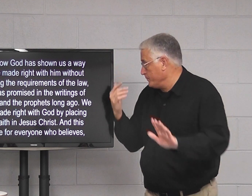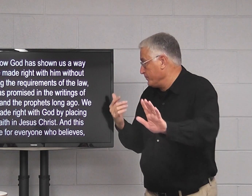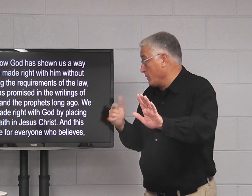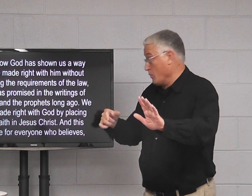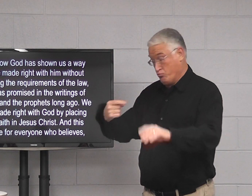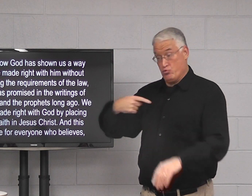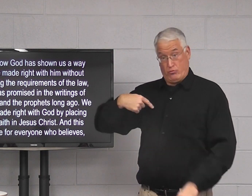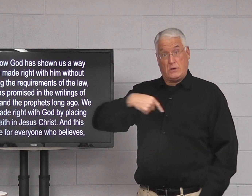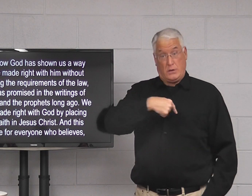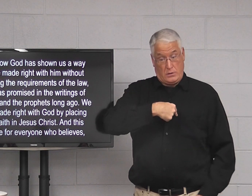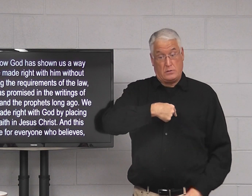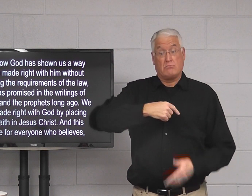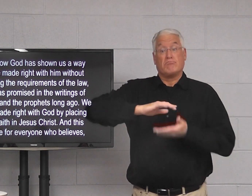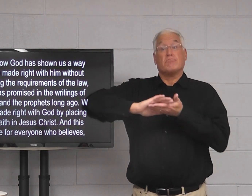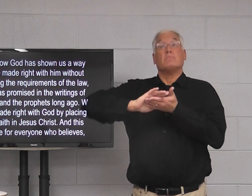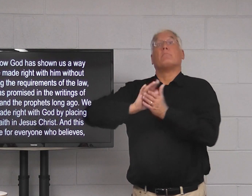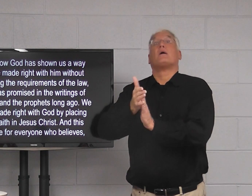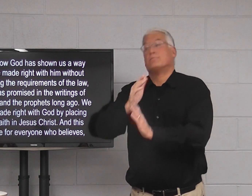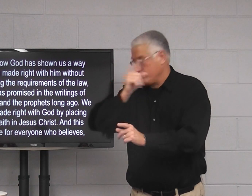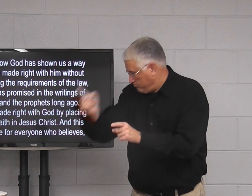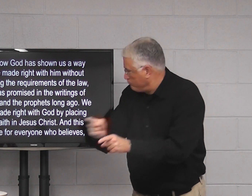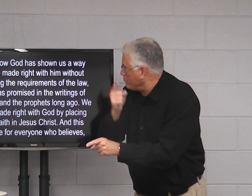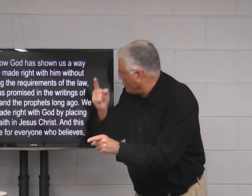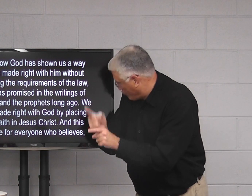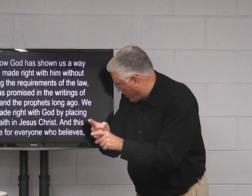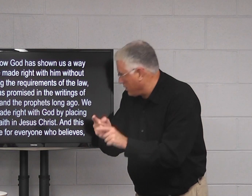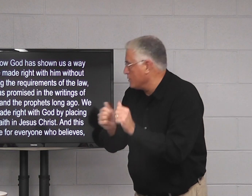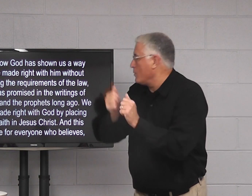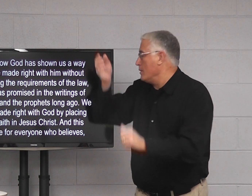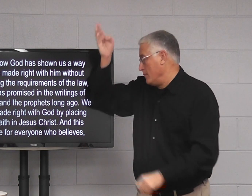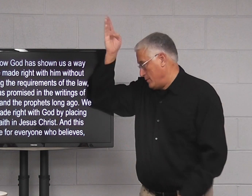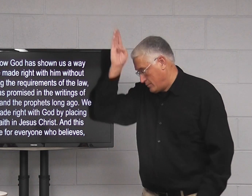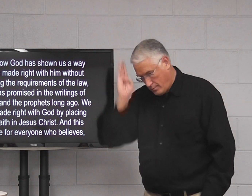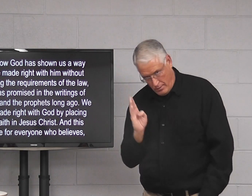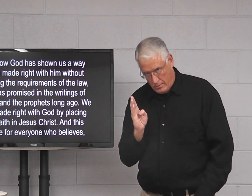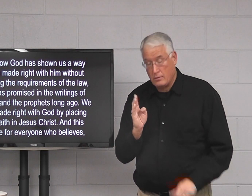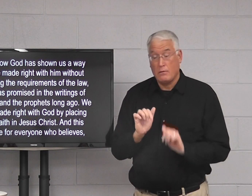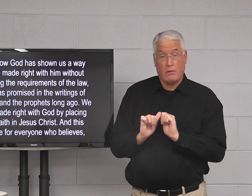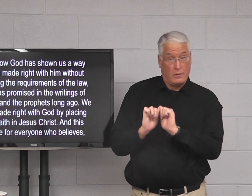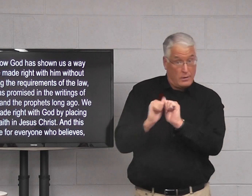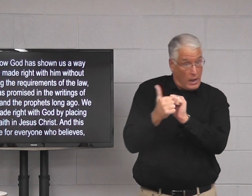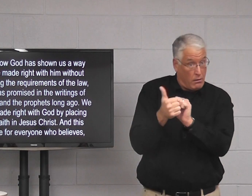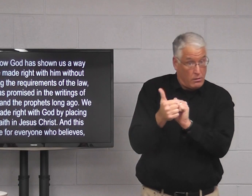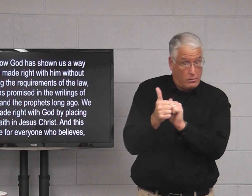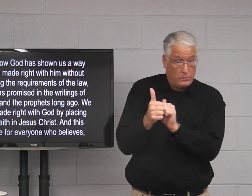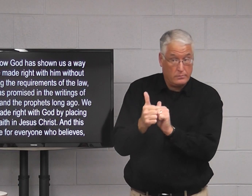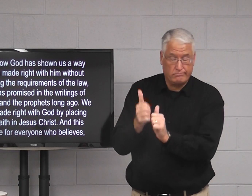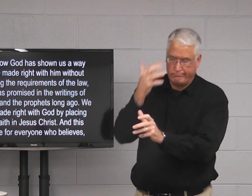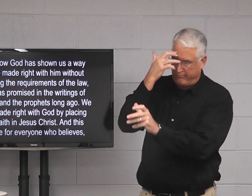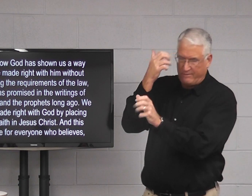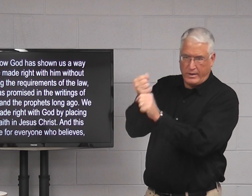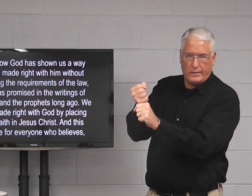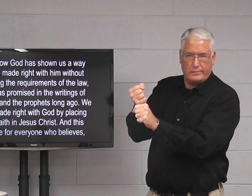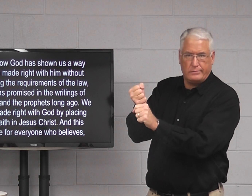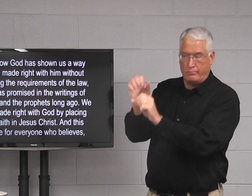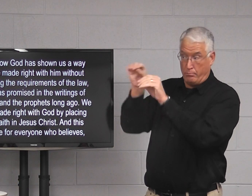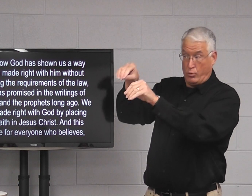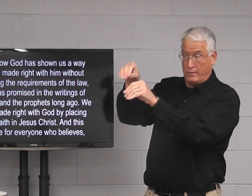long ago. We are made right with God how? By faith.